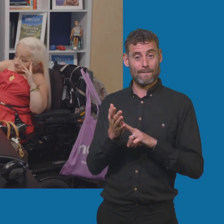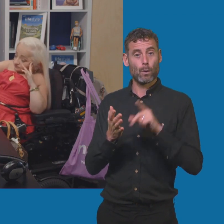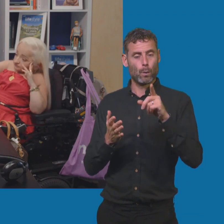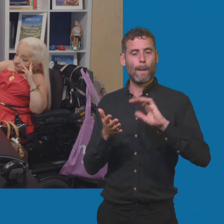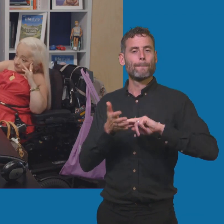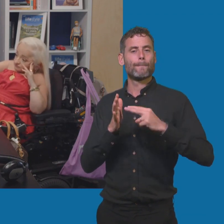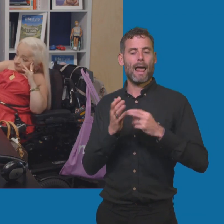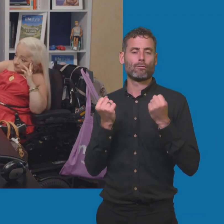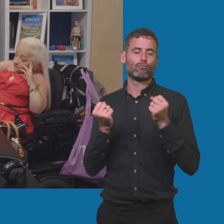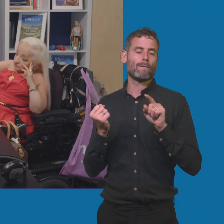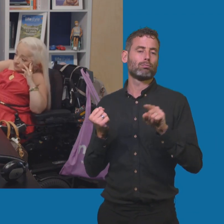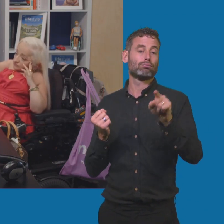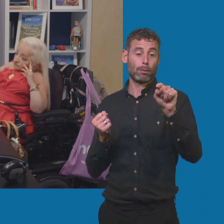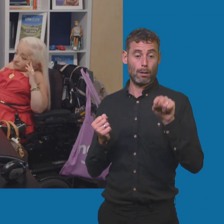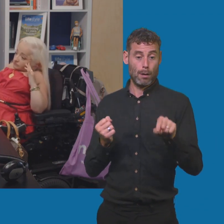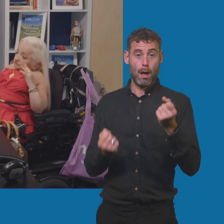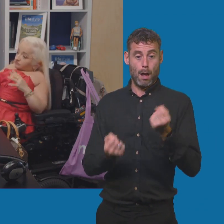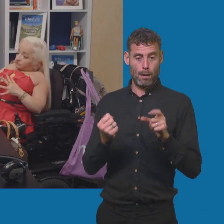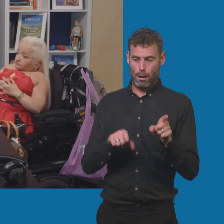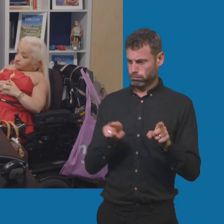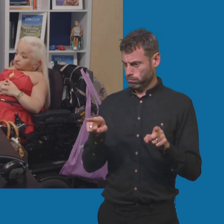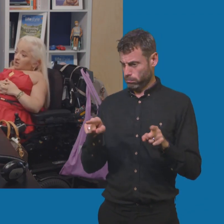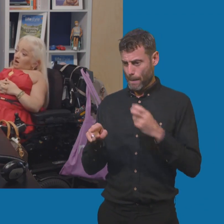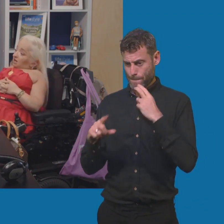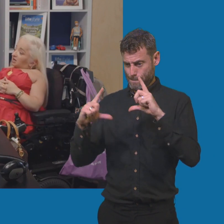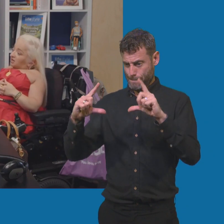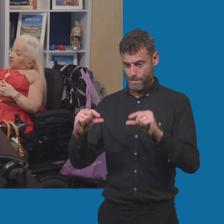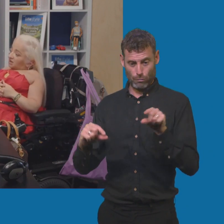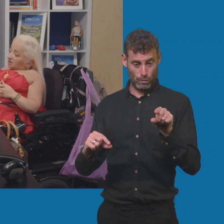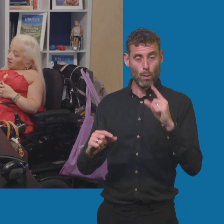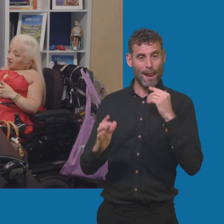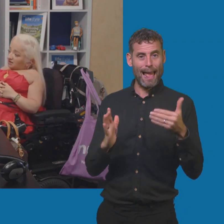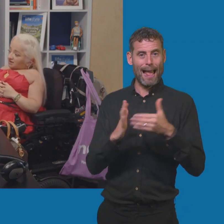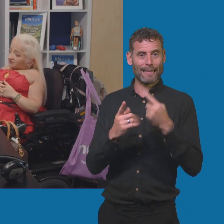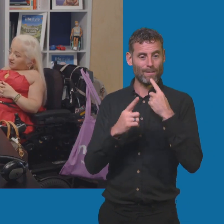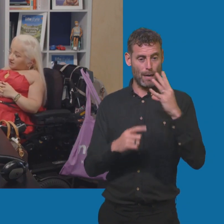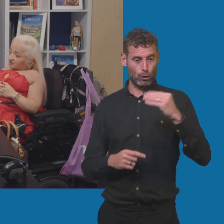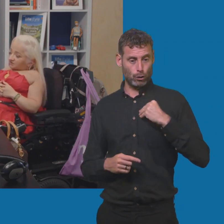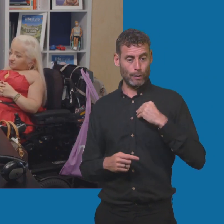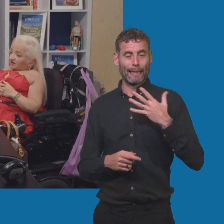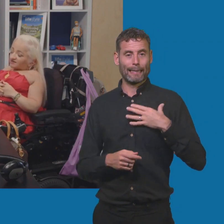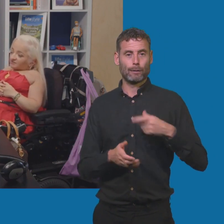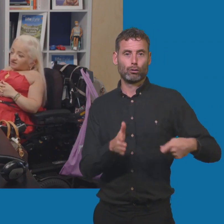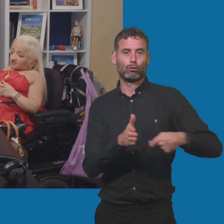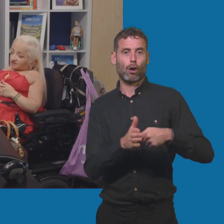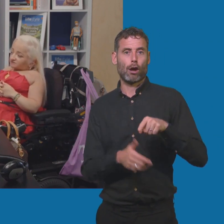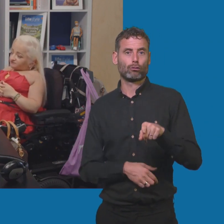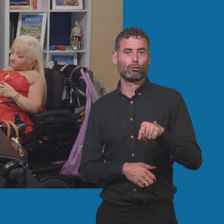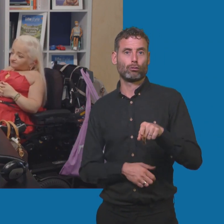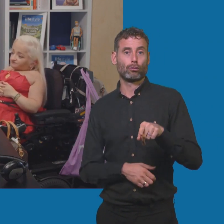oh, I've got to go to here, the car will know if you're going to need to charge on the way and it can add a charging spot on route, which actually makes life a lot easier. That's amazing. It